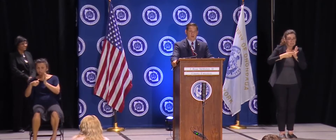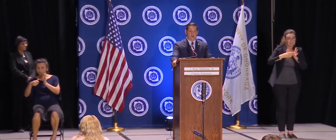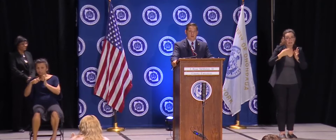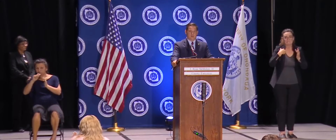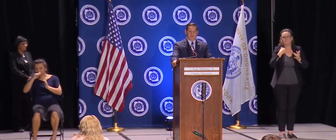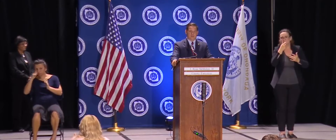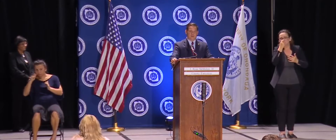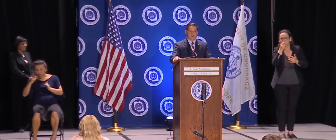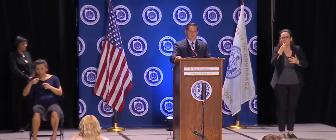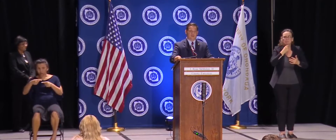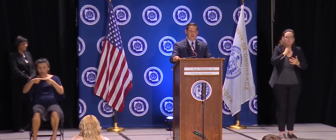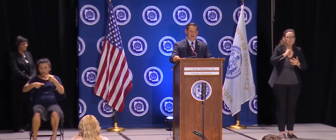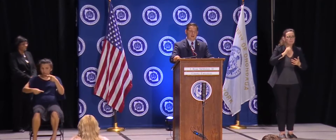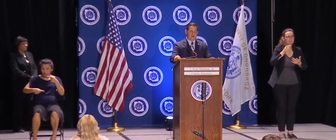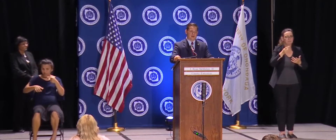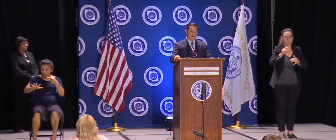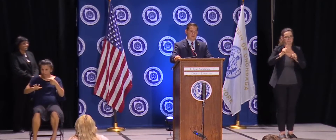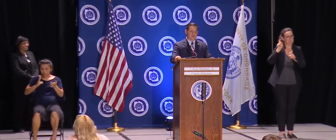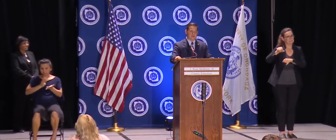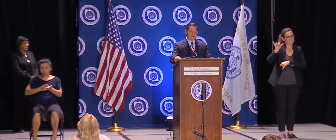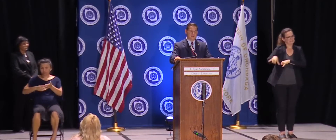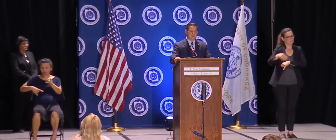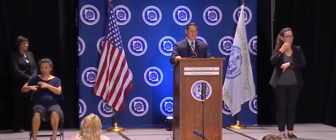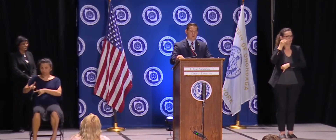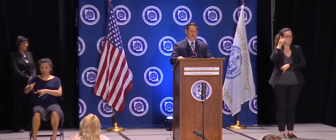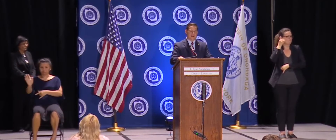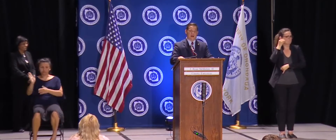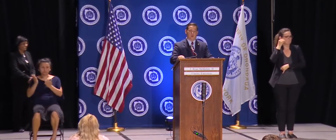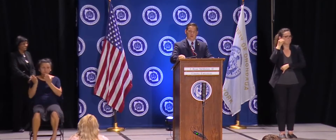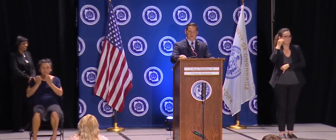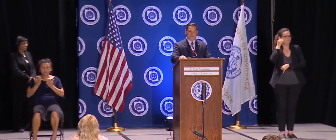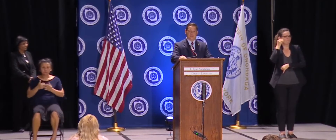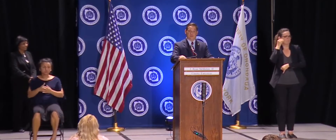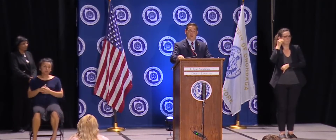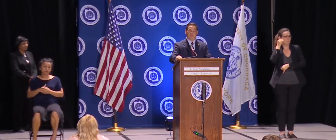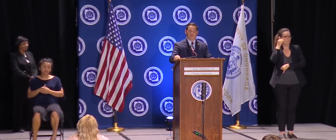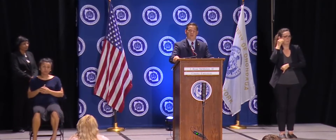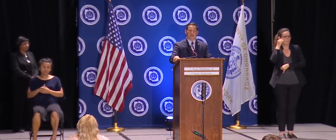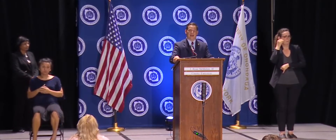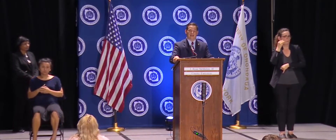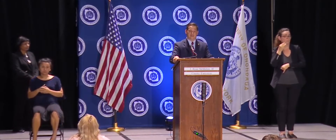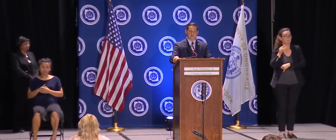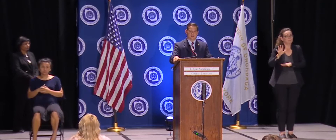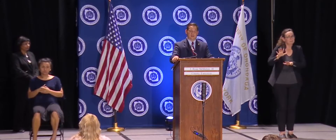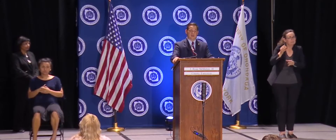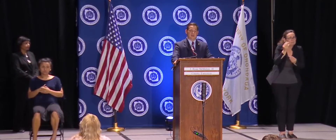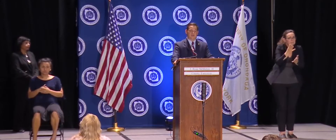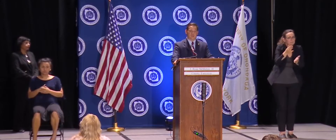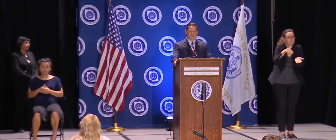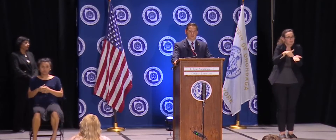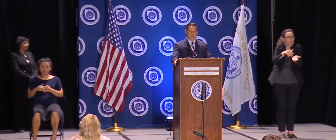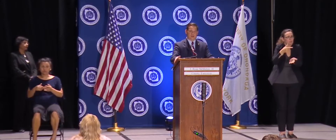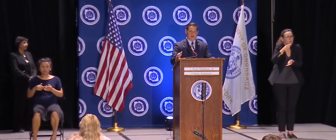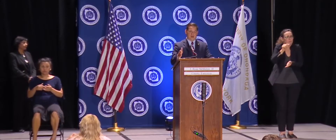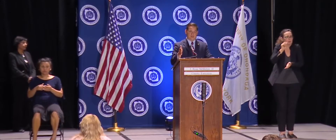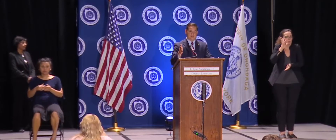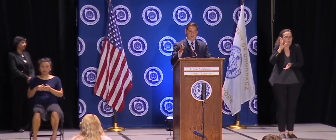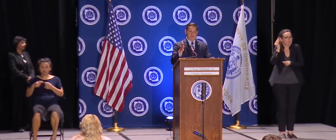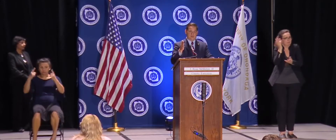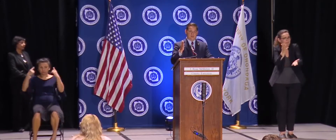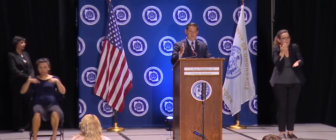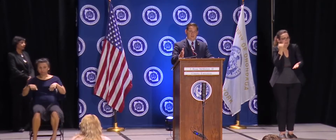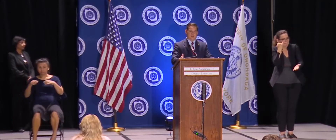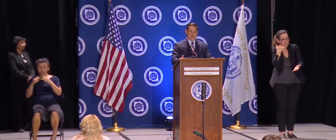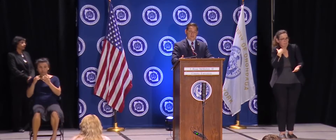I'm wrong, but I believe that right now, under the State Department of Health guidance, if a student has